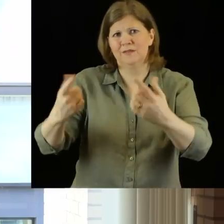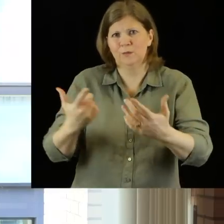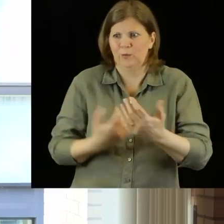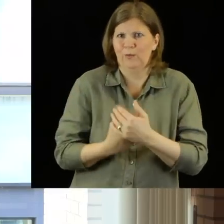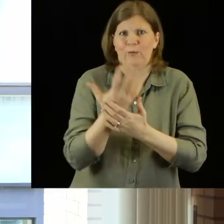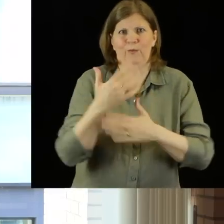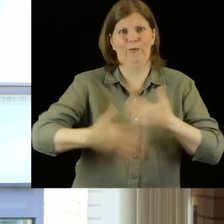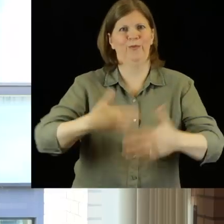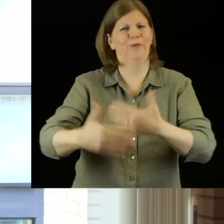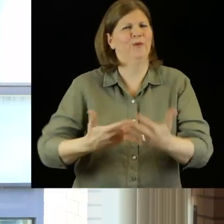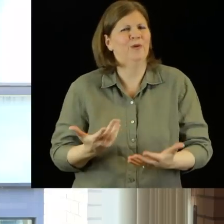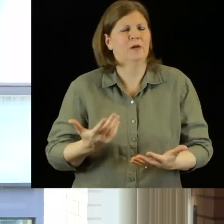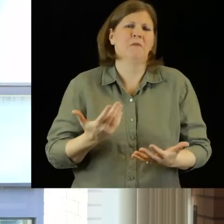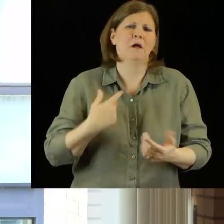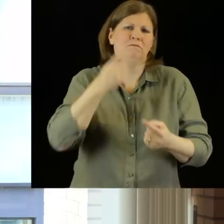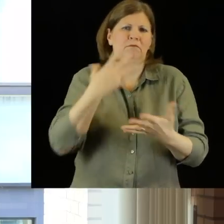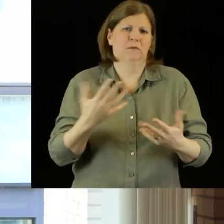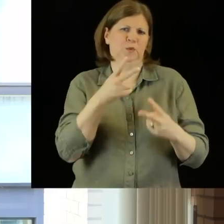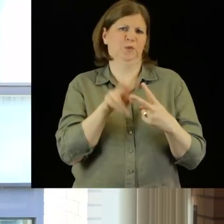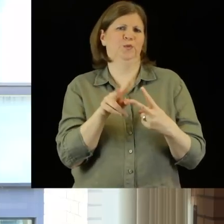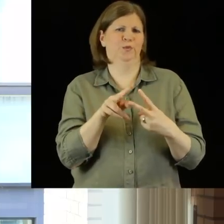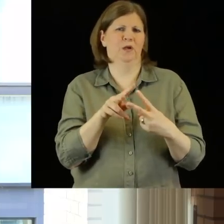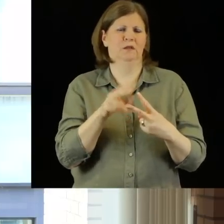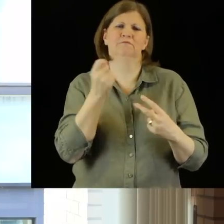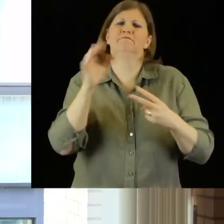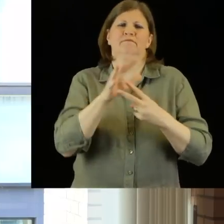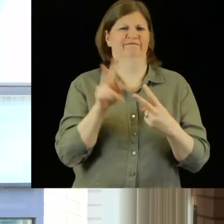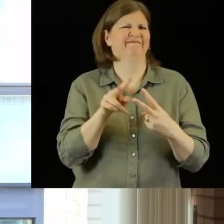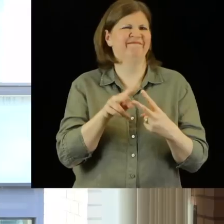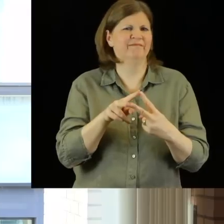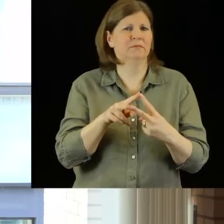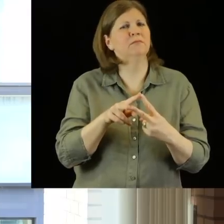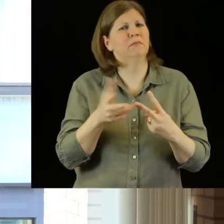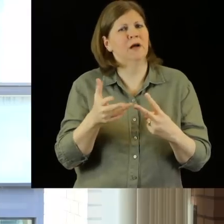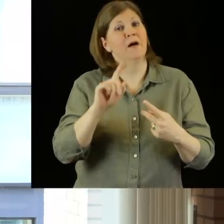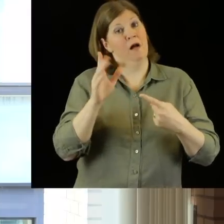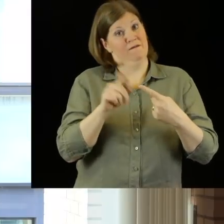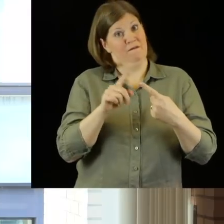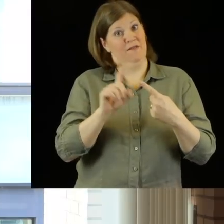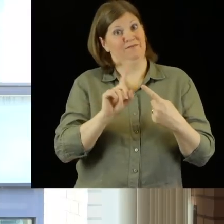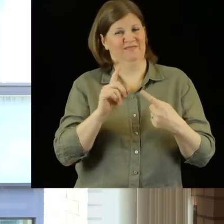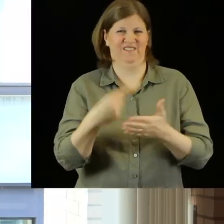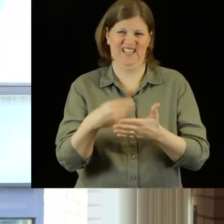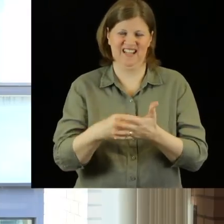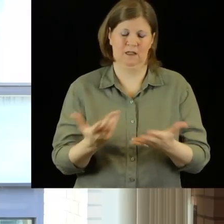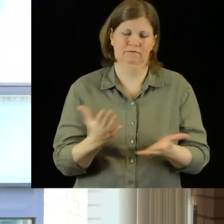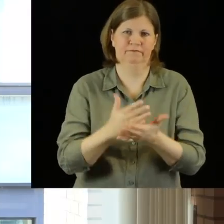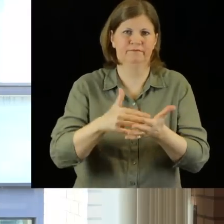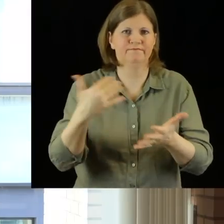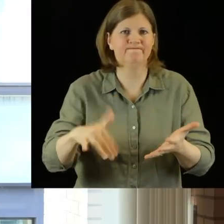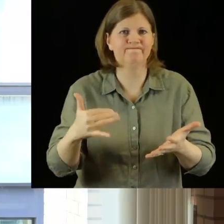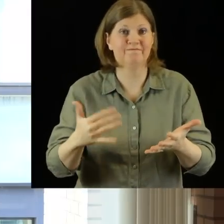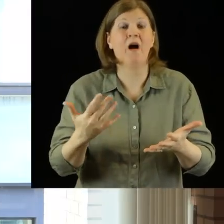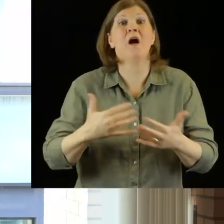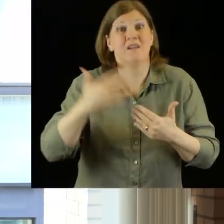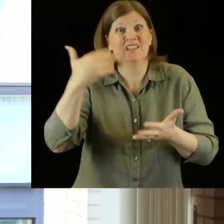Probably the two obvious ones, the two most obvious ones at the beginning. First of all, finance. It is expensive. It's more expensive than standard training. For